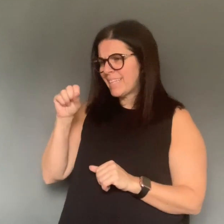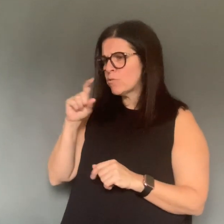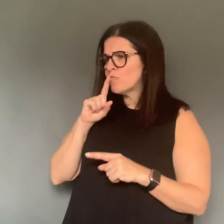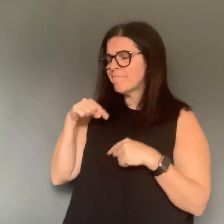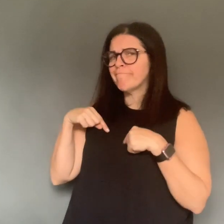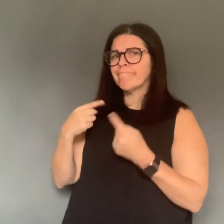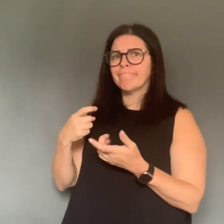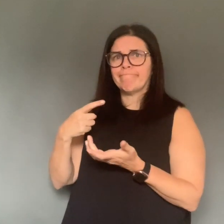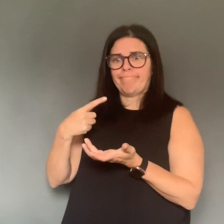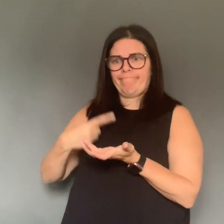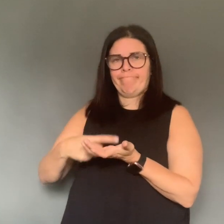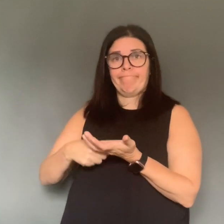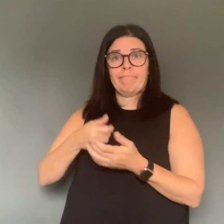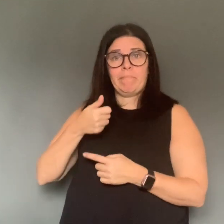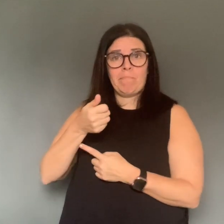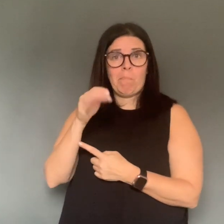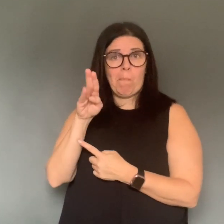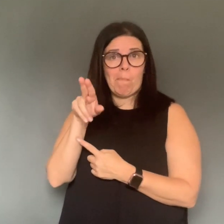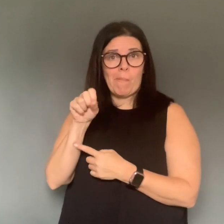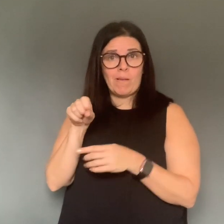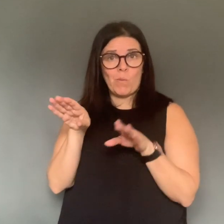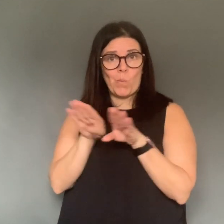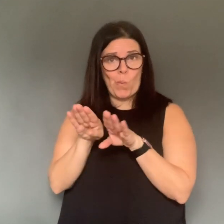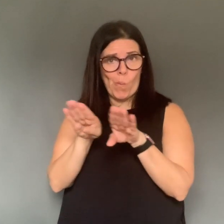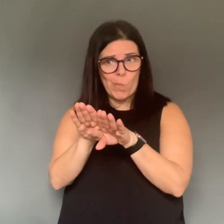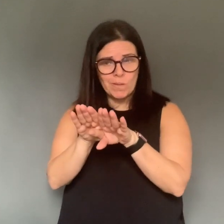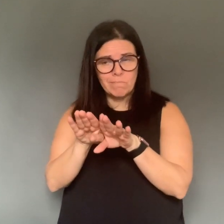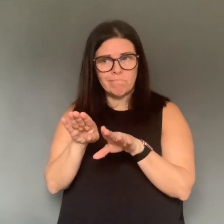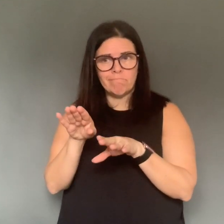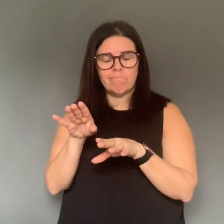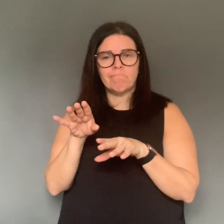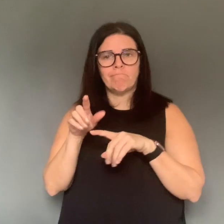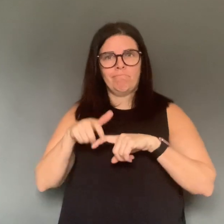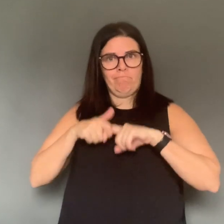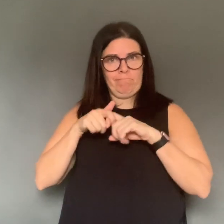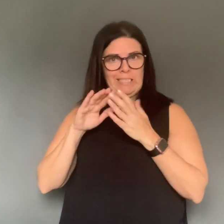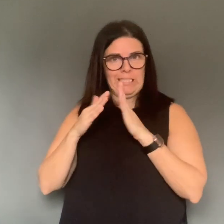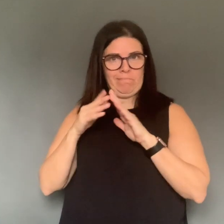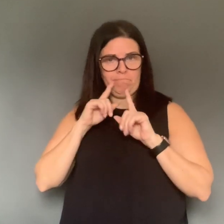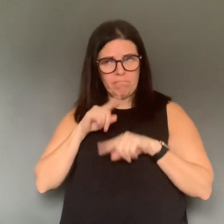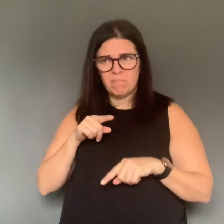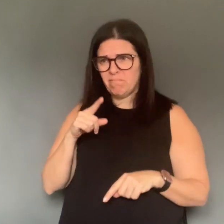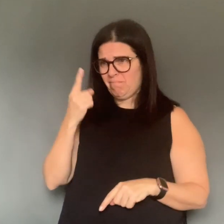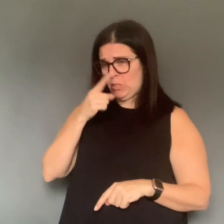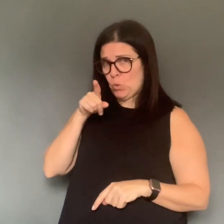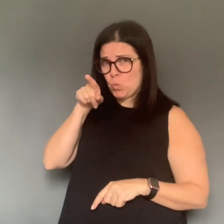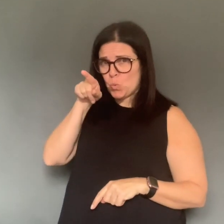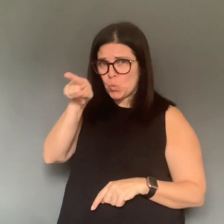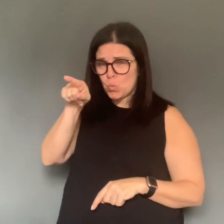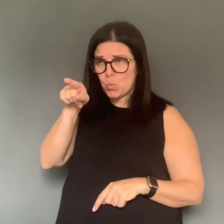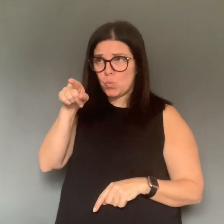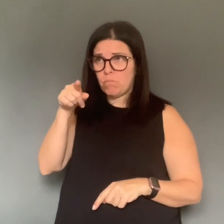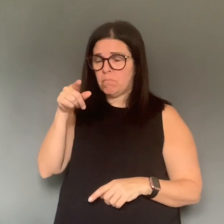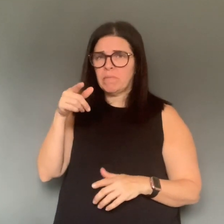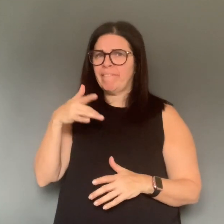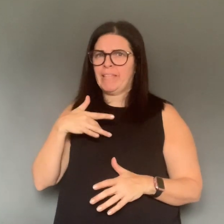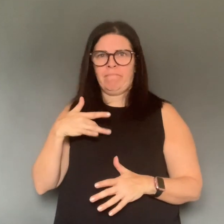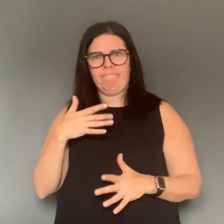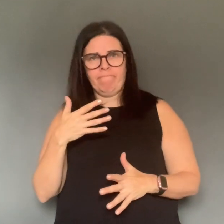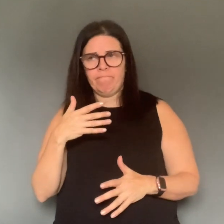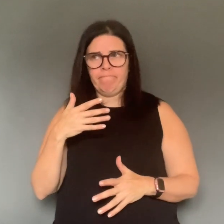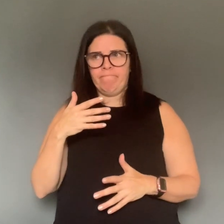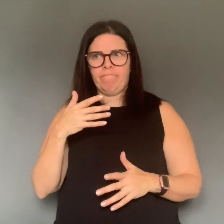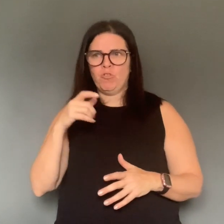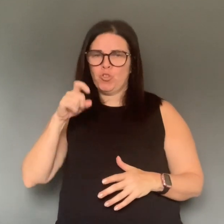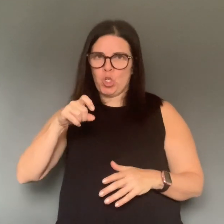I don't know if you had this authority, this letter said, what was the real thing of changes in there, um, for use